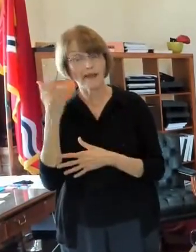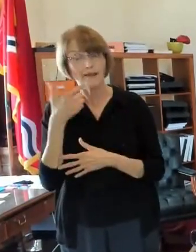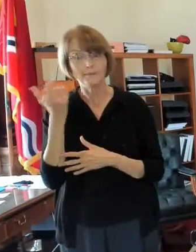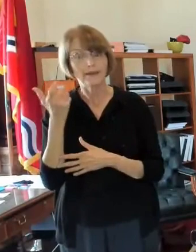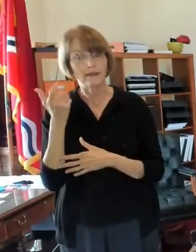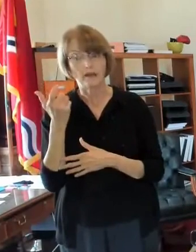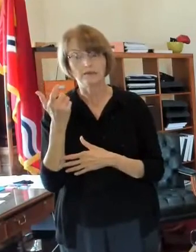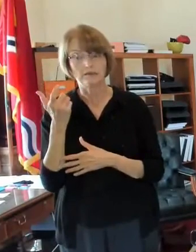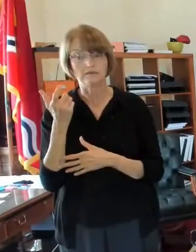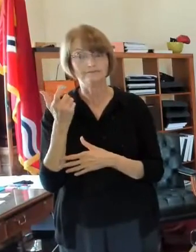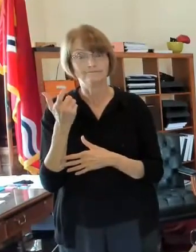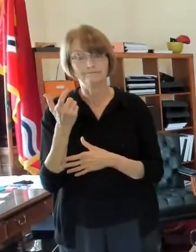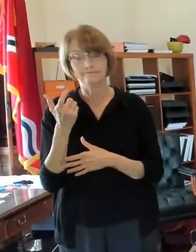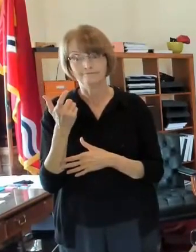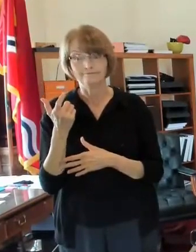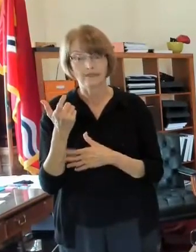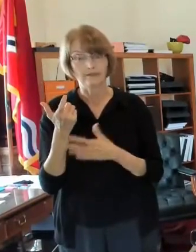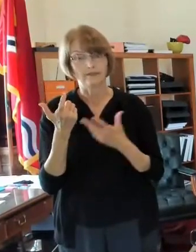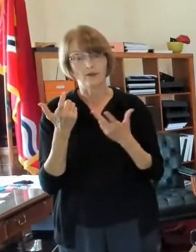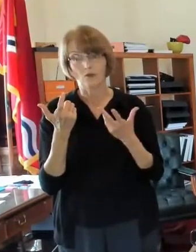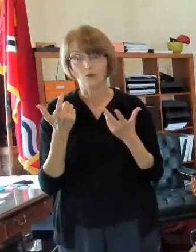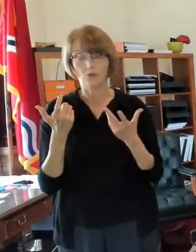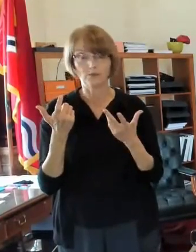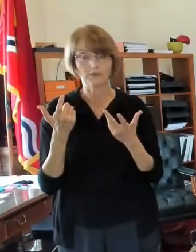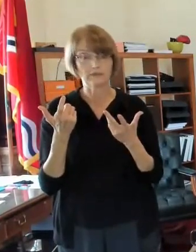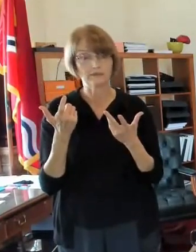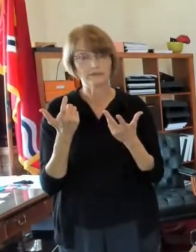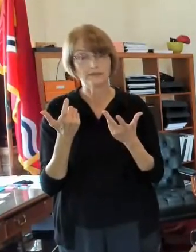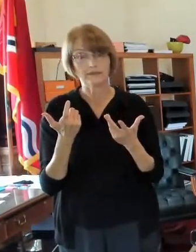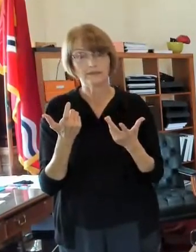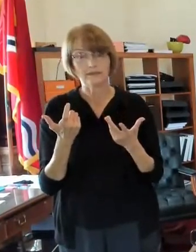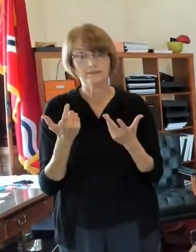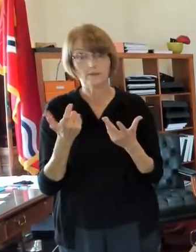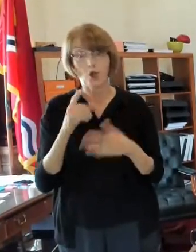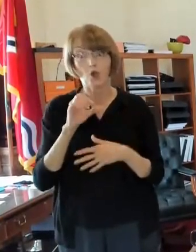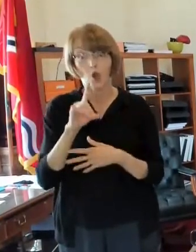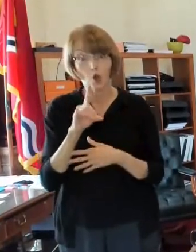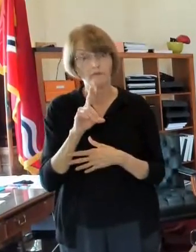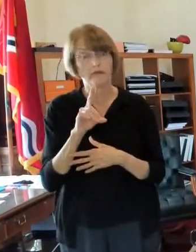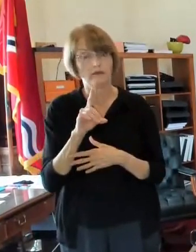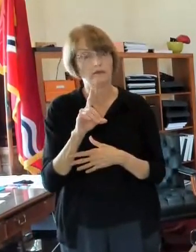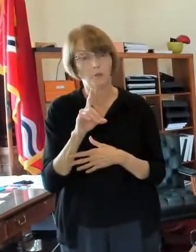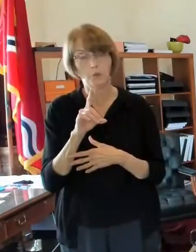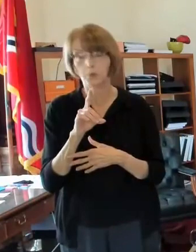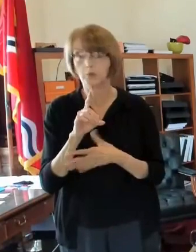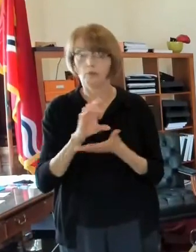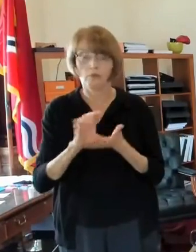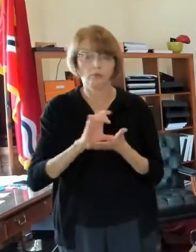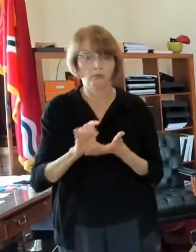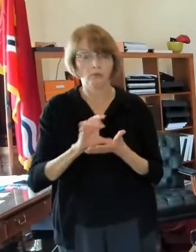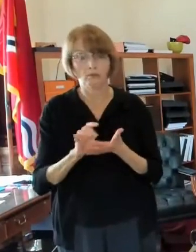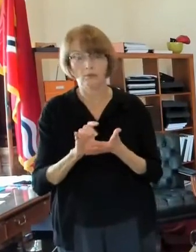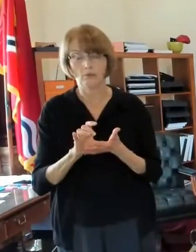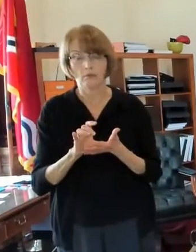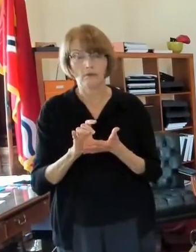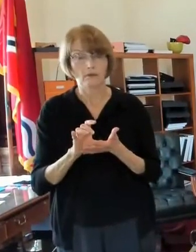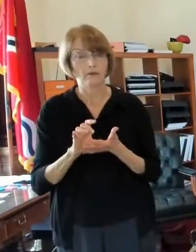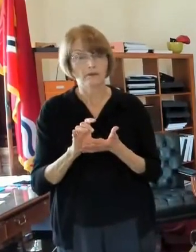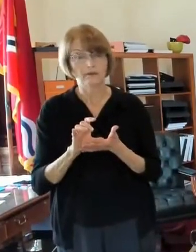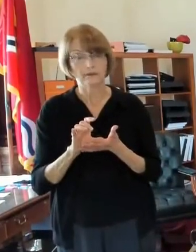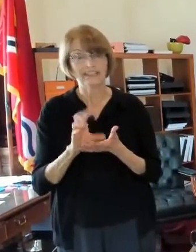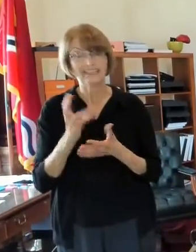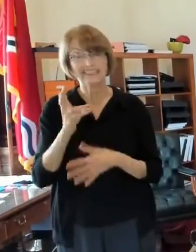hit that our revenue is taking for uh from covet you know we're budgeting about a 67